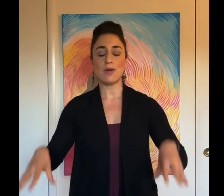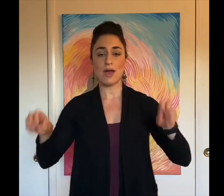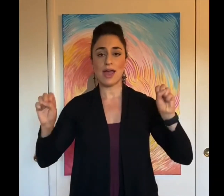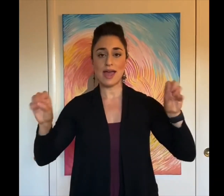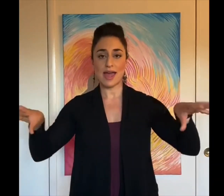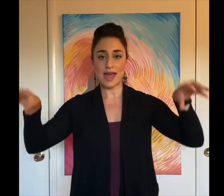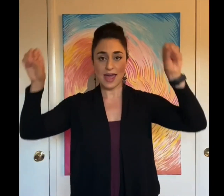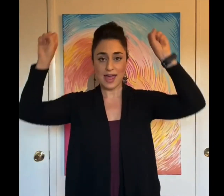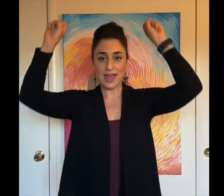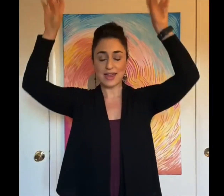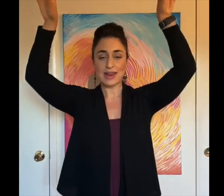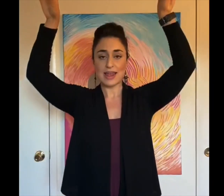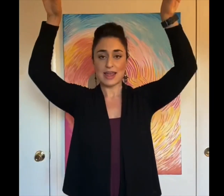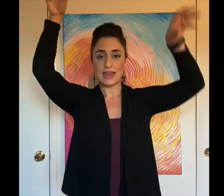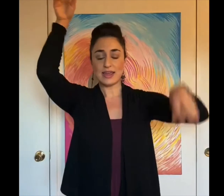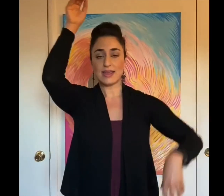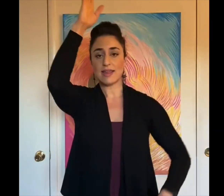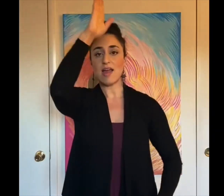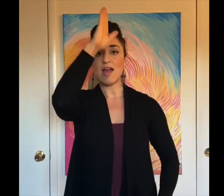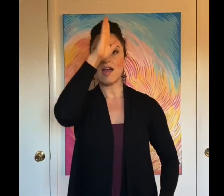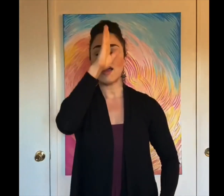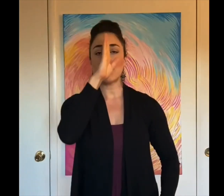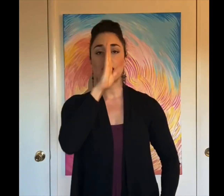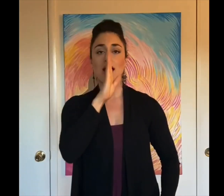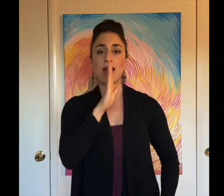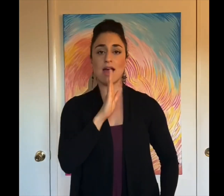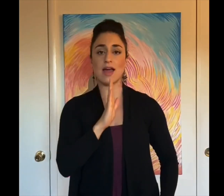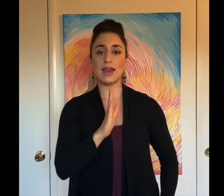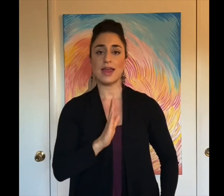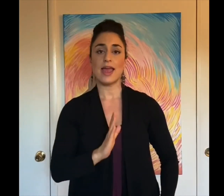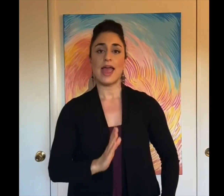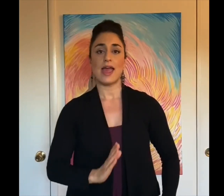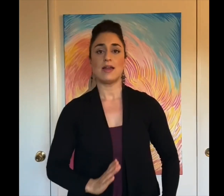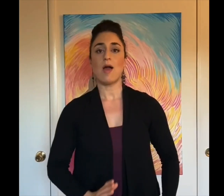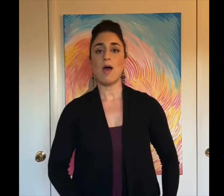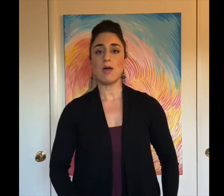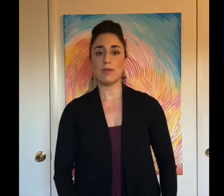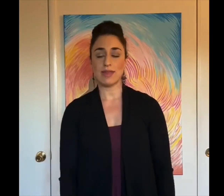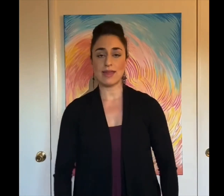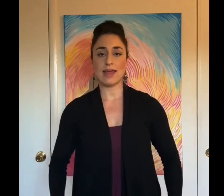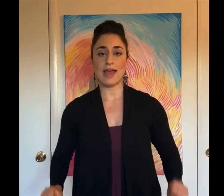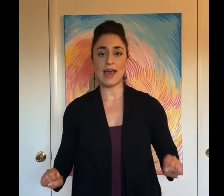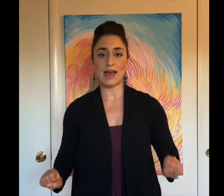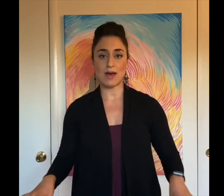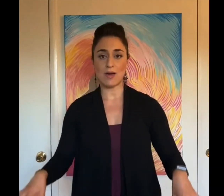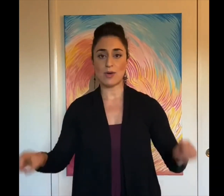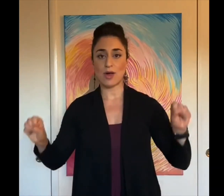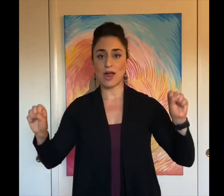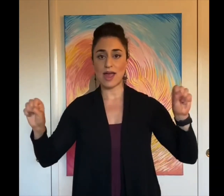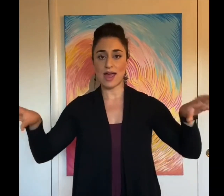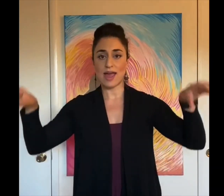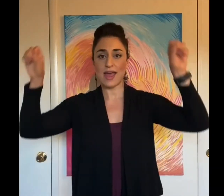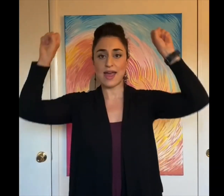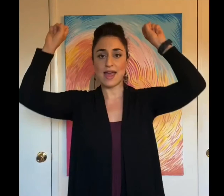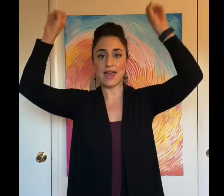great is our God. And all will see how great,